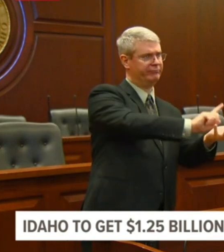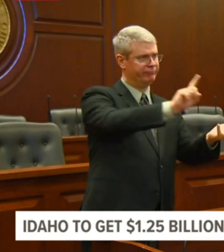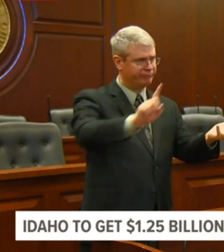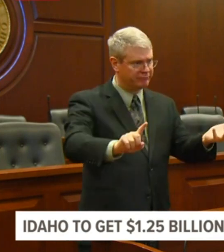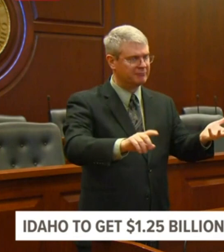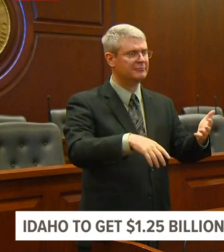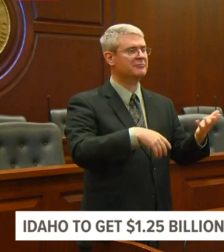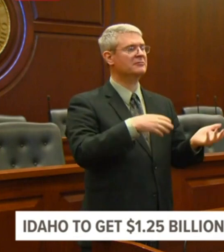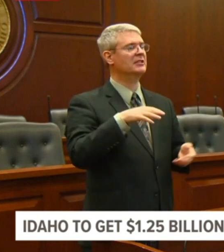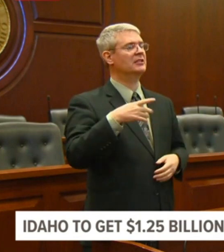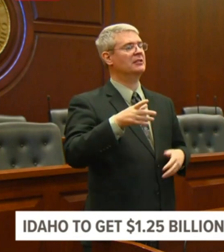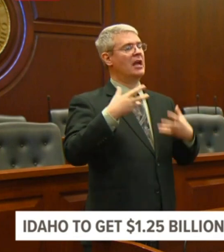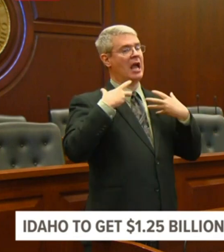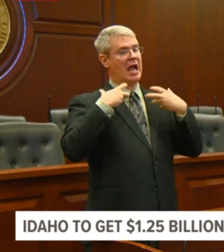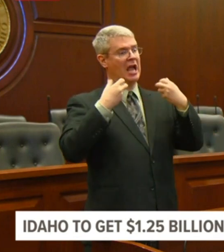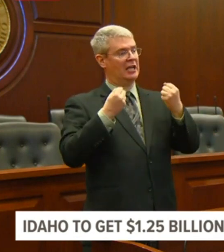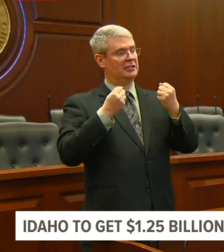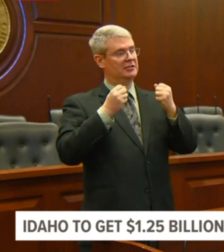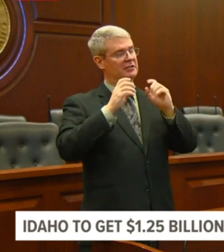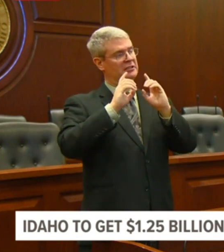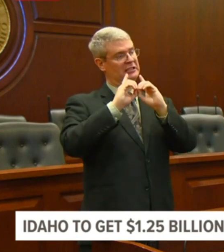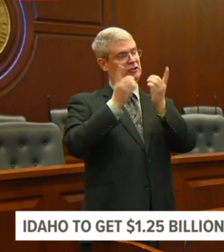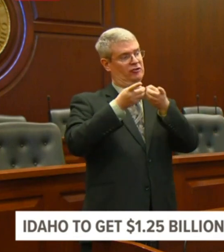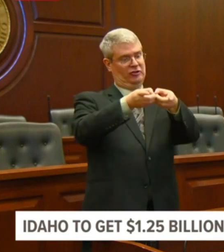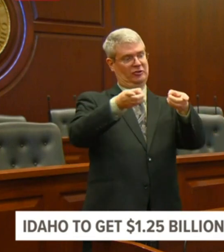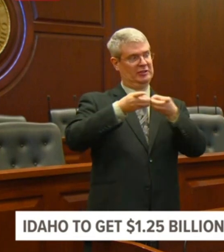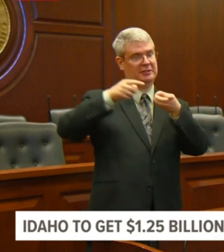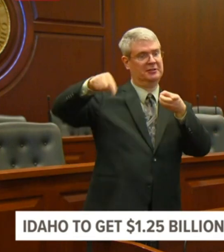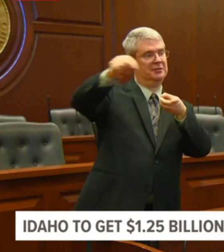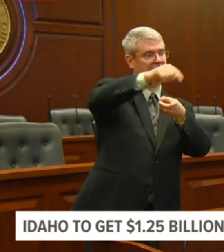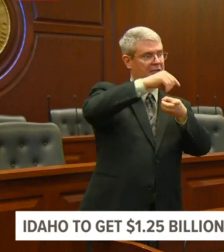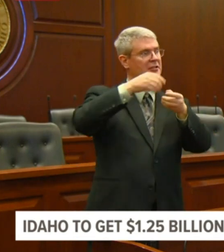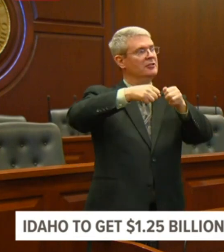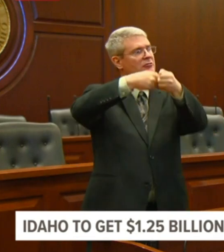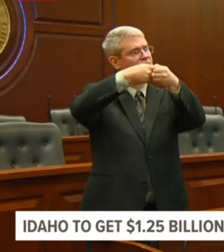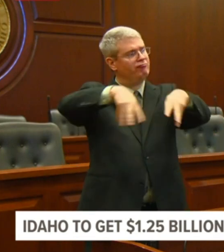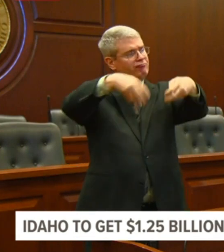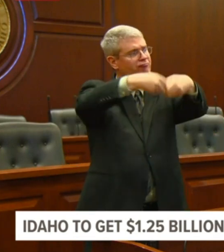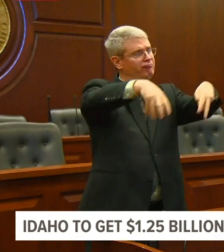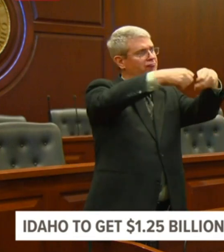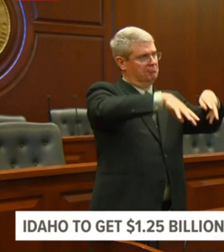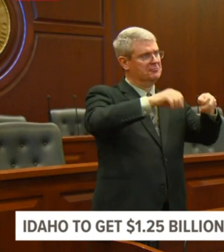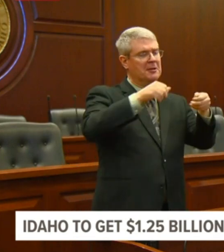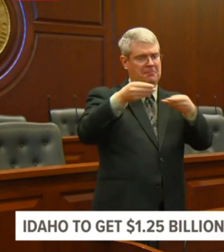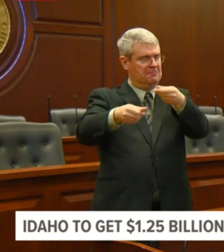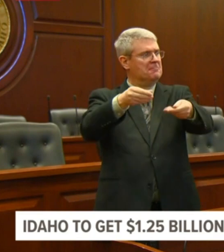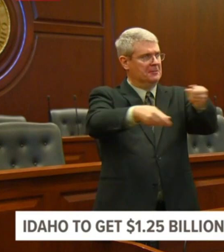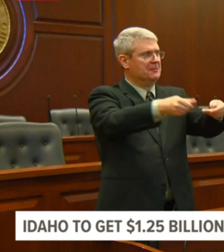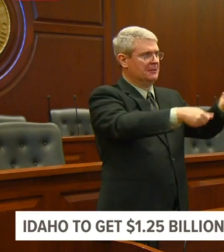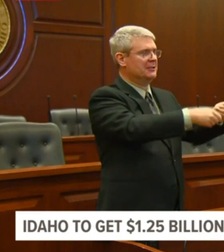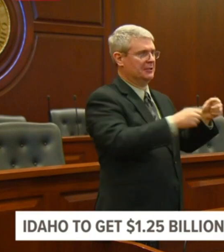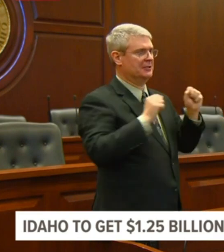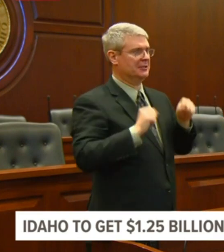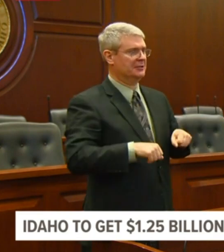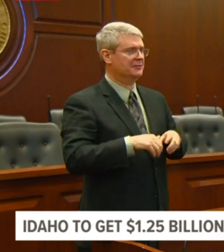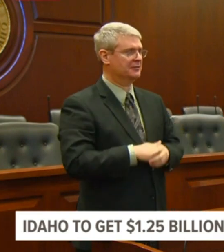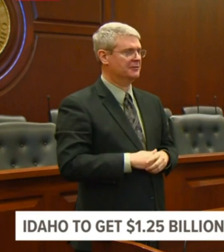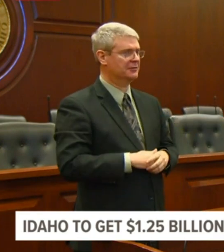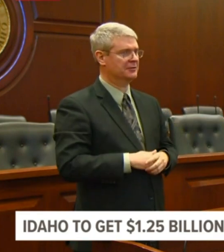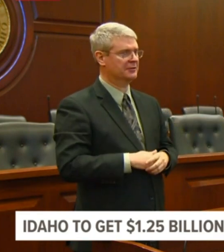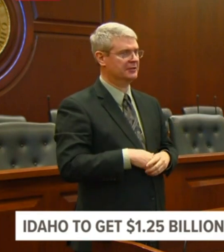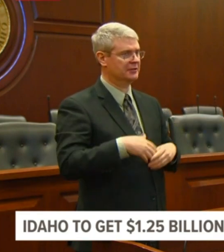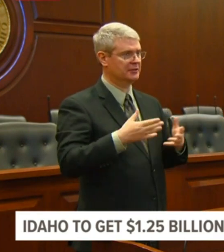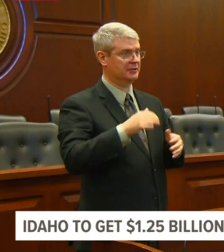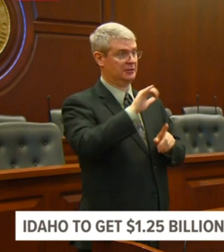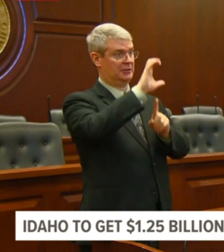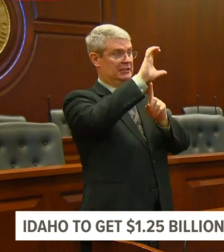worker contracts. We do anticipate that under the CARES Act, the federal funding will cover some of these expenses,